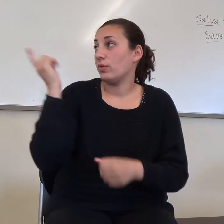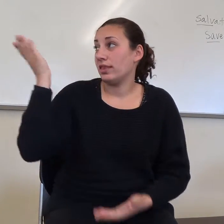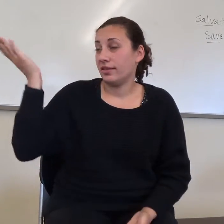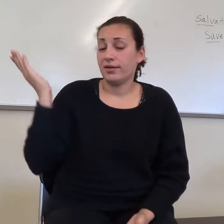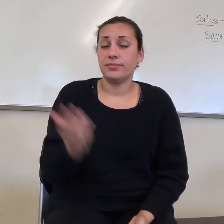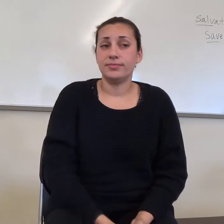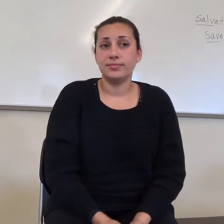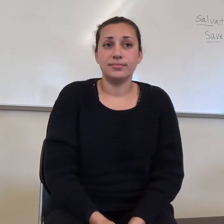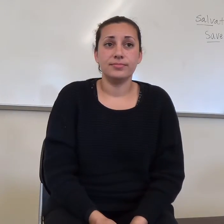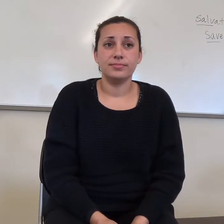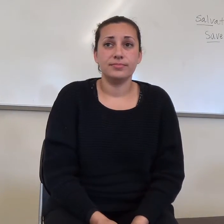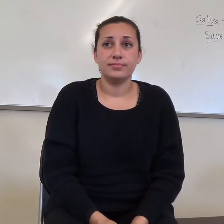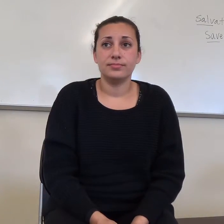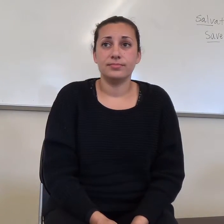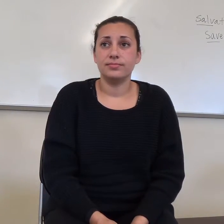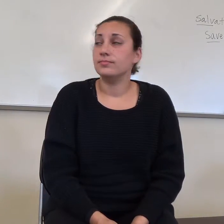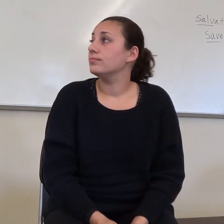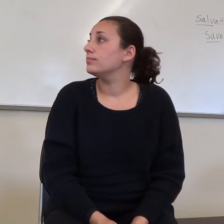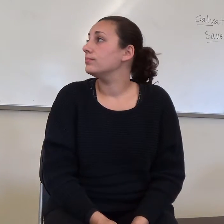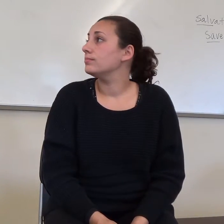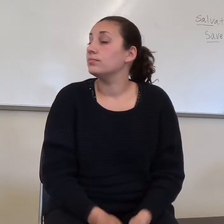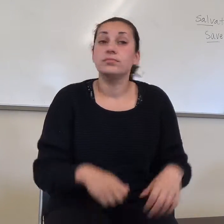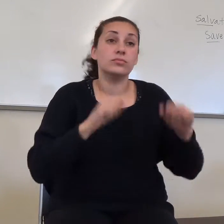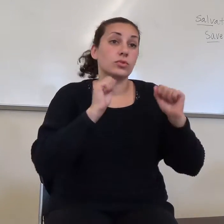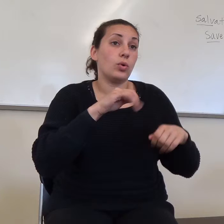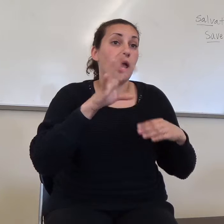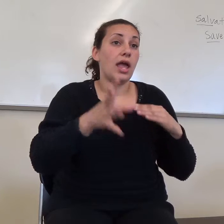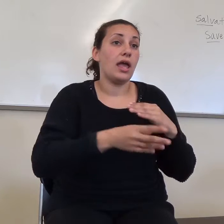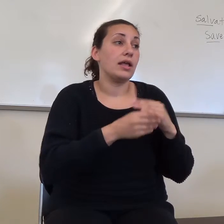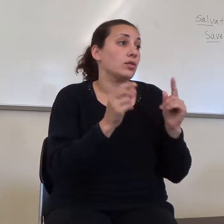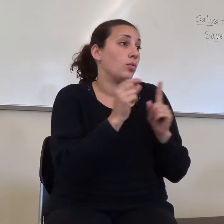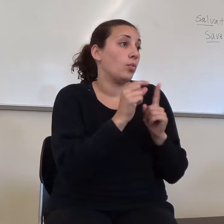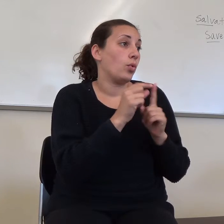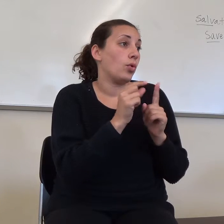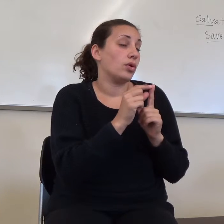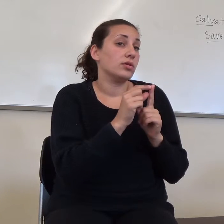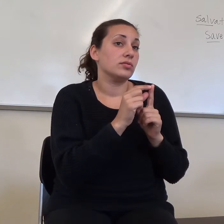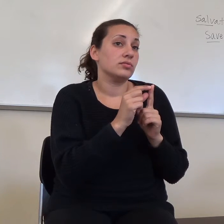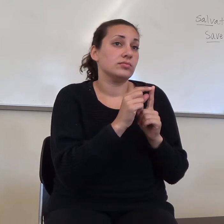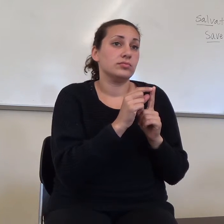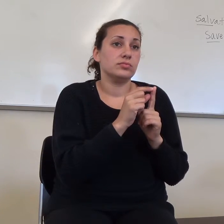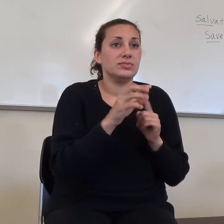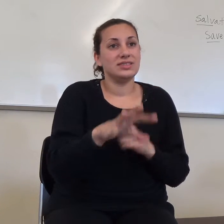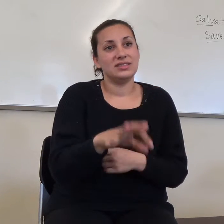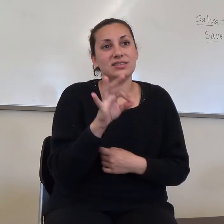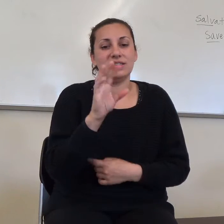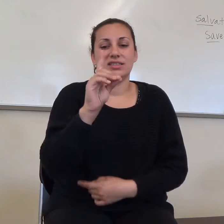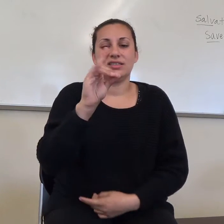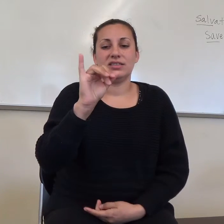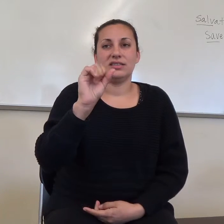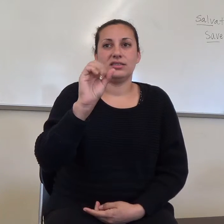Okay? You could add the word discovered if you wanted to, just to get that discovered in there.